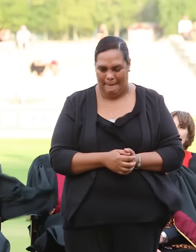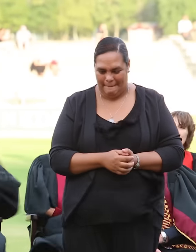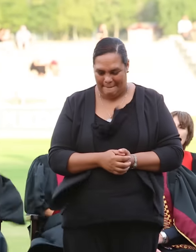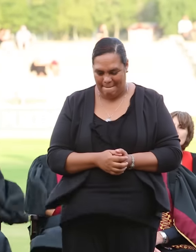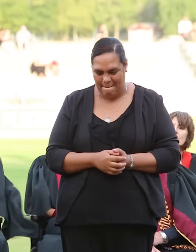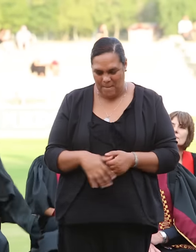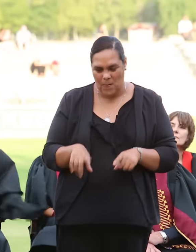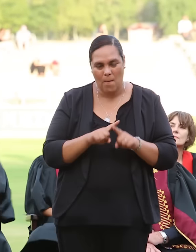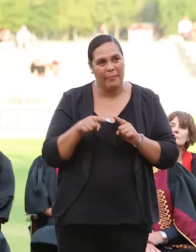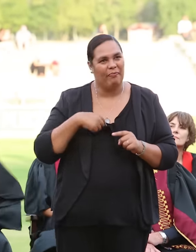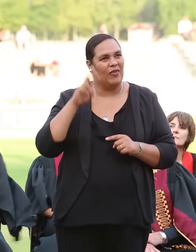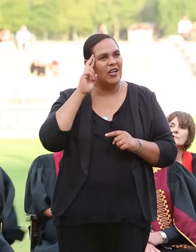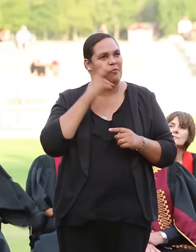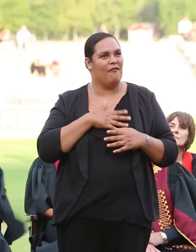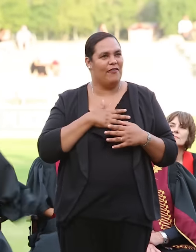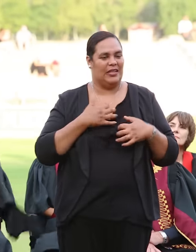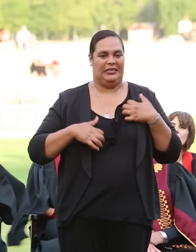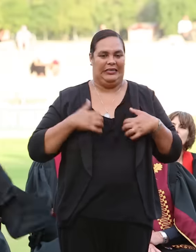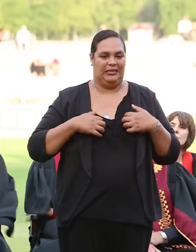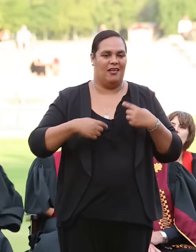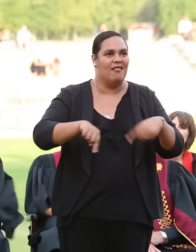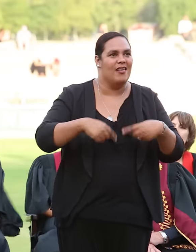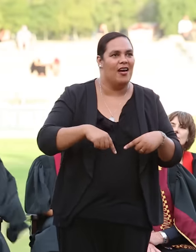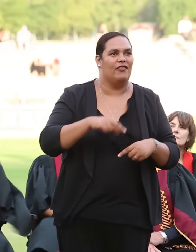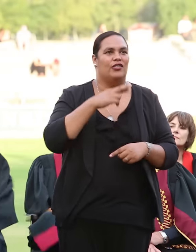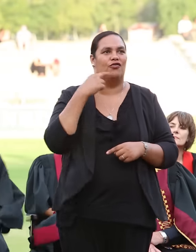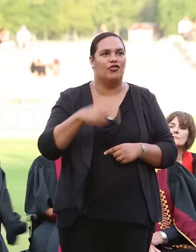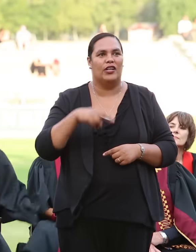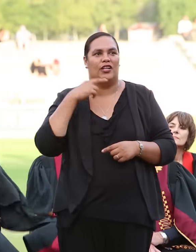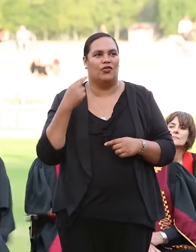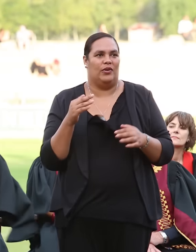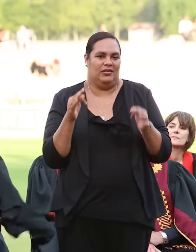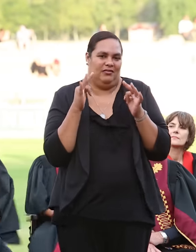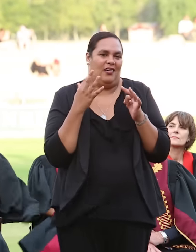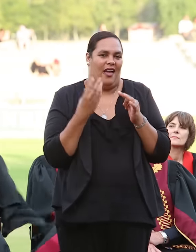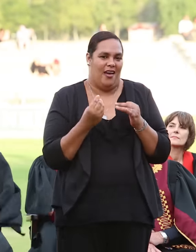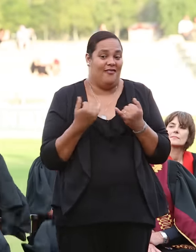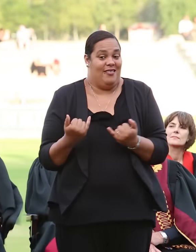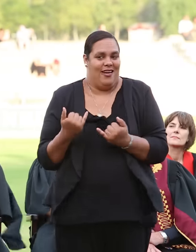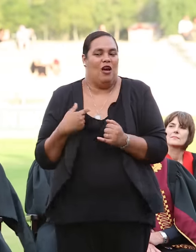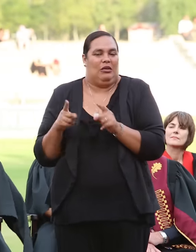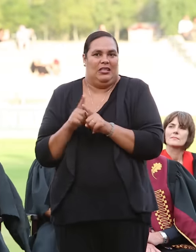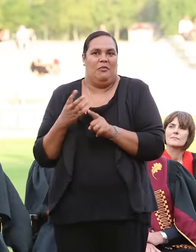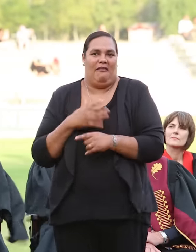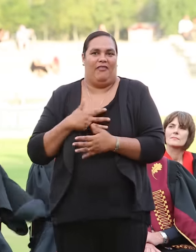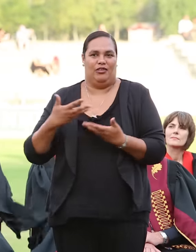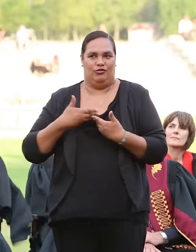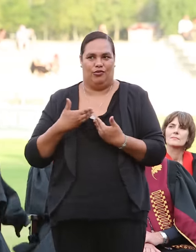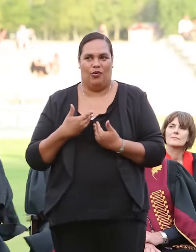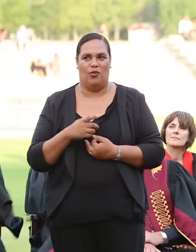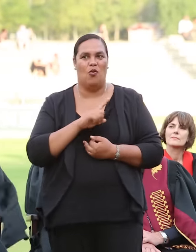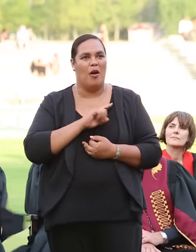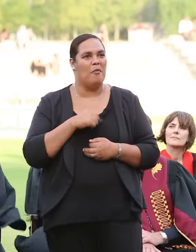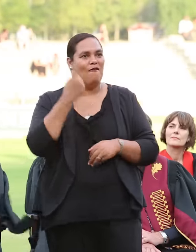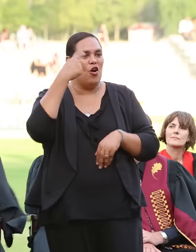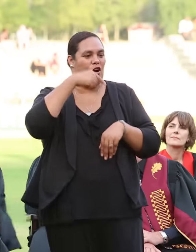I remember being excited, nervous, and really, really scared, much like I am right now. It was my